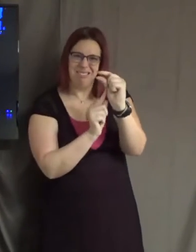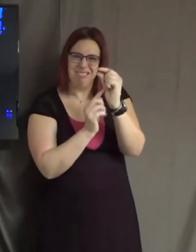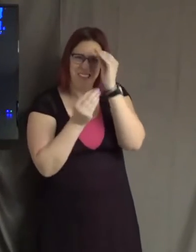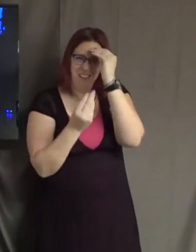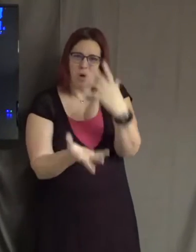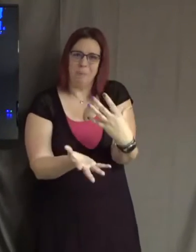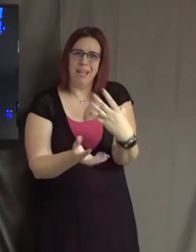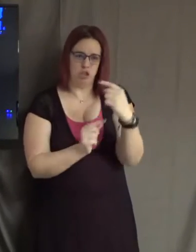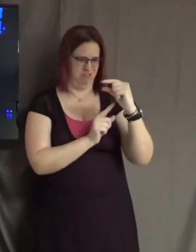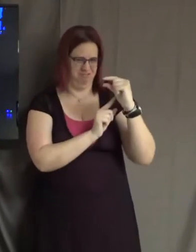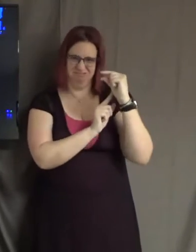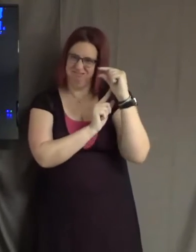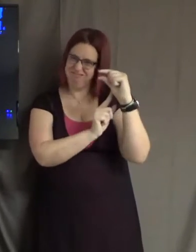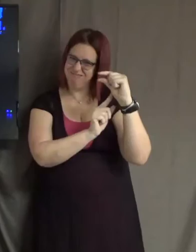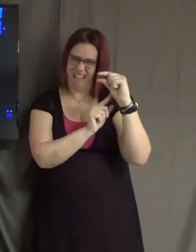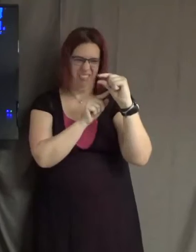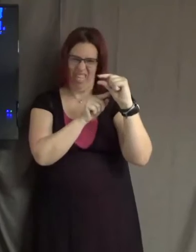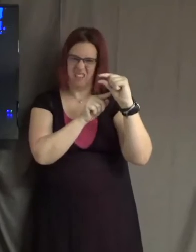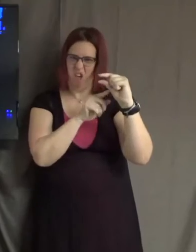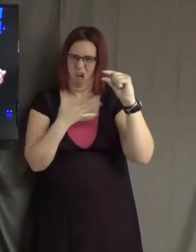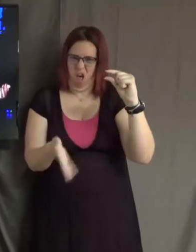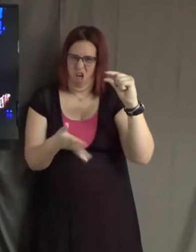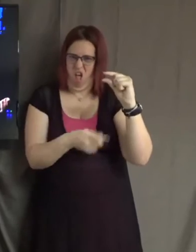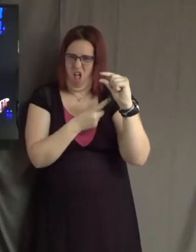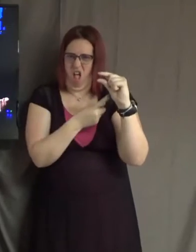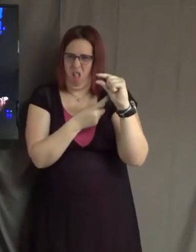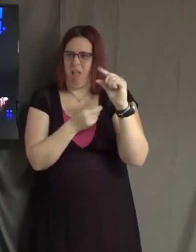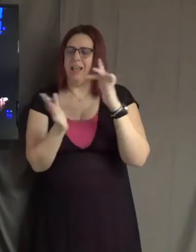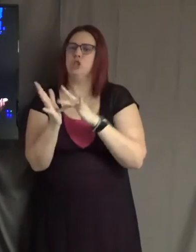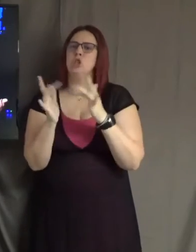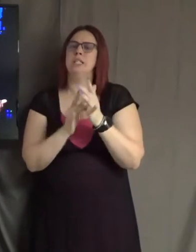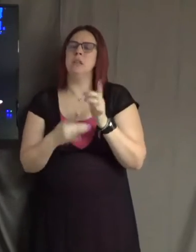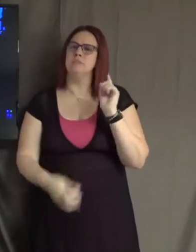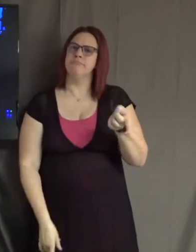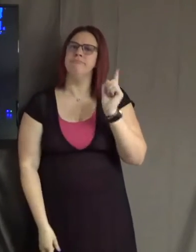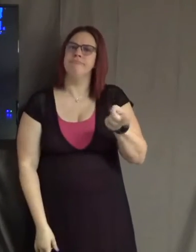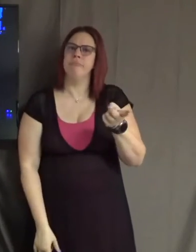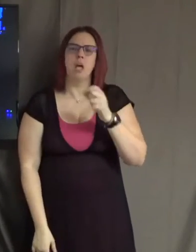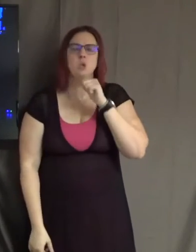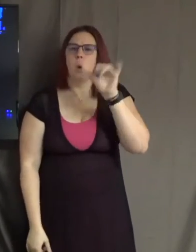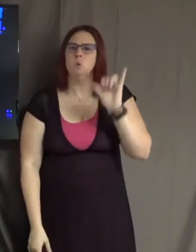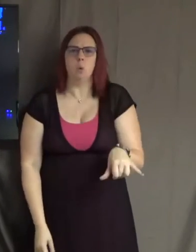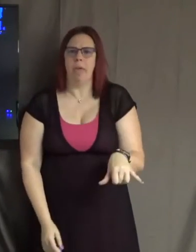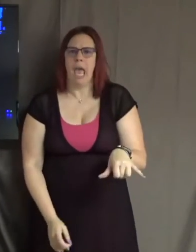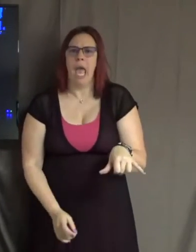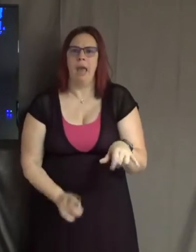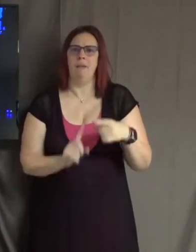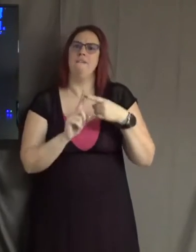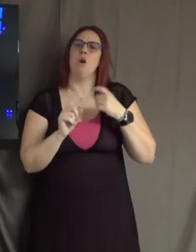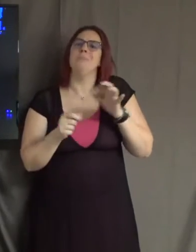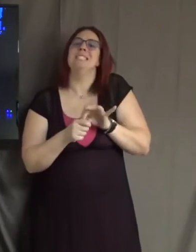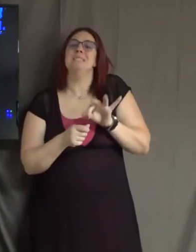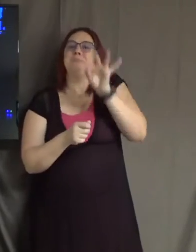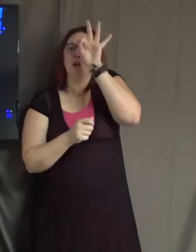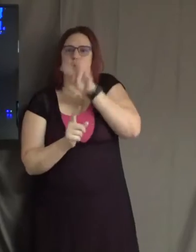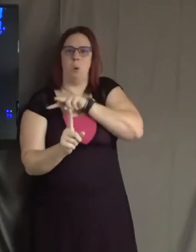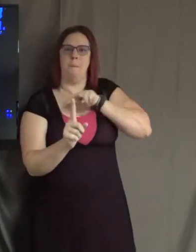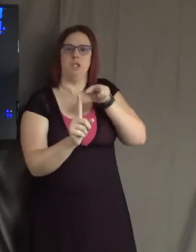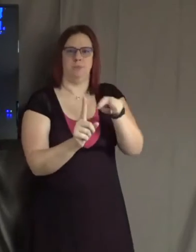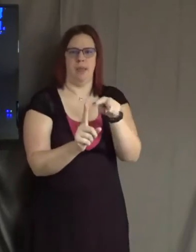a little bit. And Jesus is admonishing us not to do that from a spiritual perspective. But he also talks about